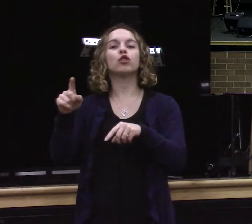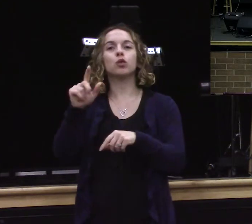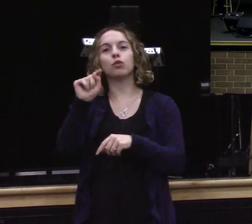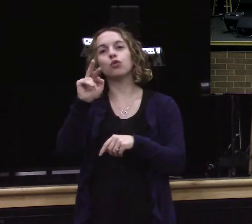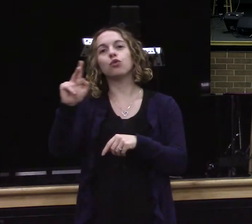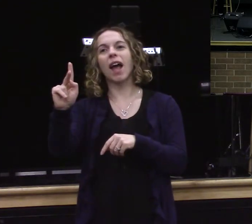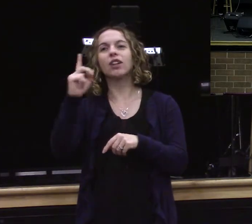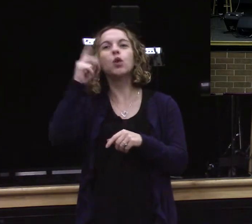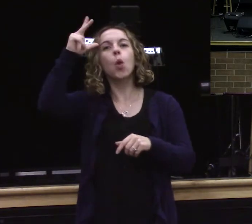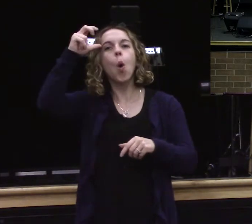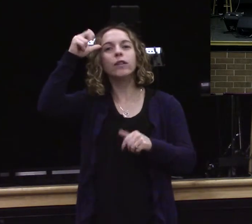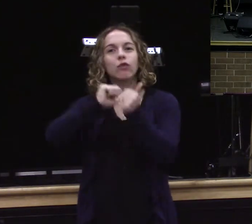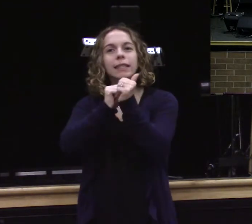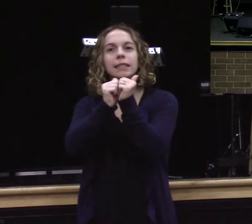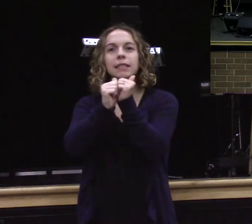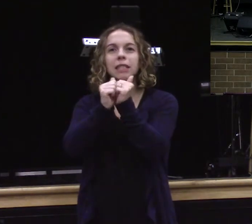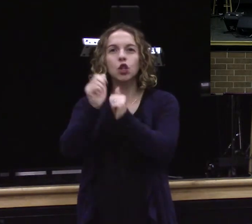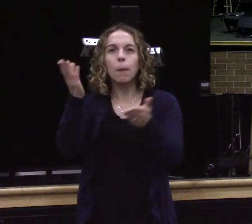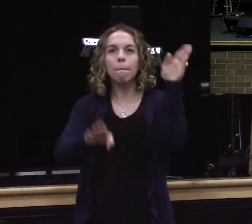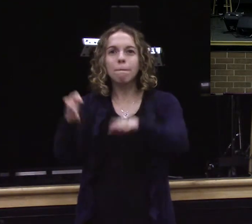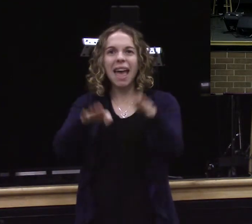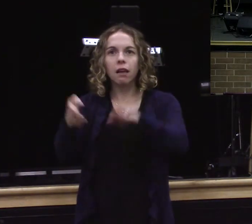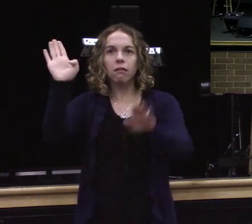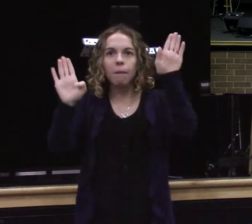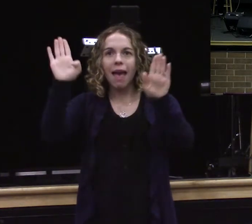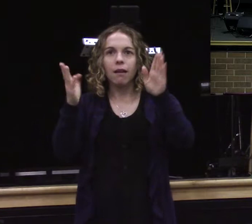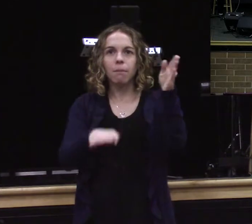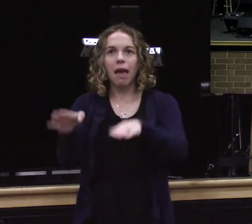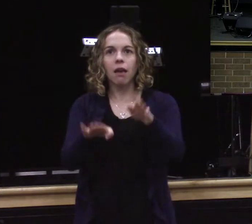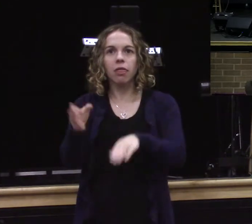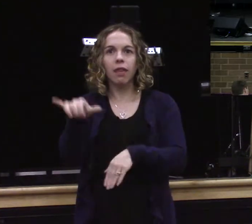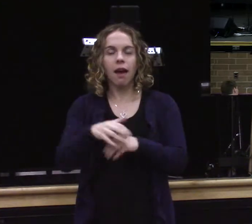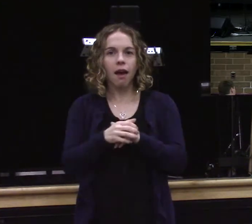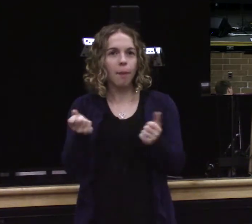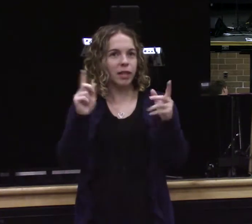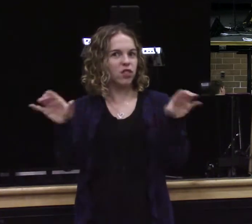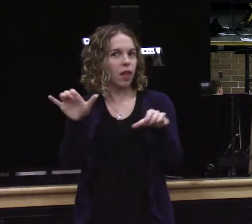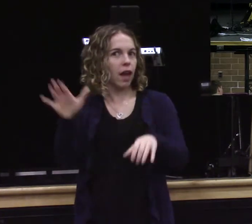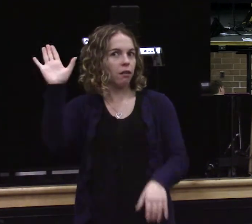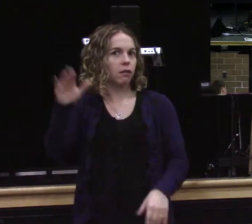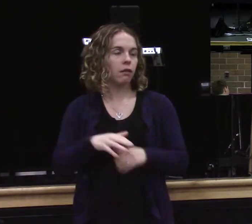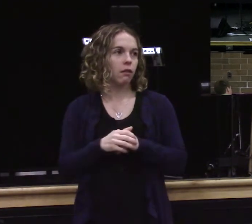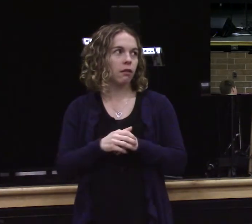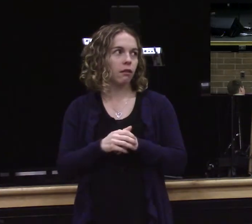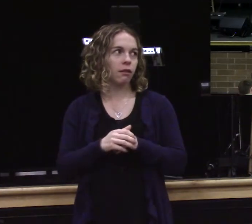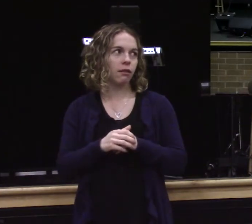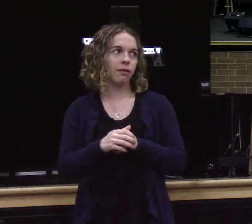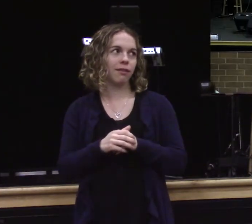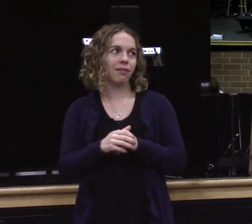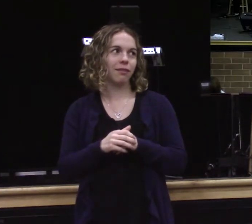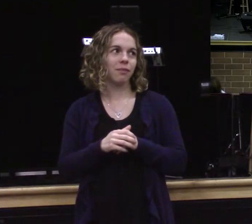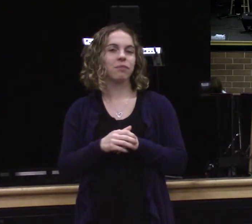What are you betting on in your life? What. You know. In life. We make bets all the time. Okay.